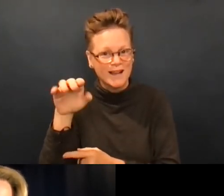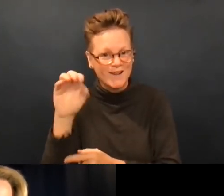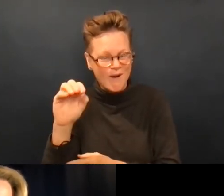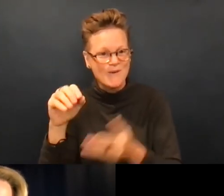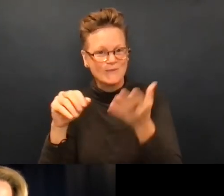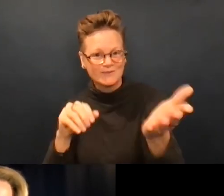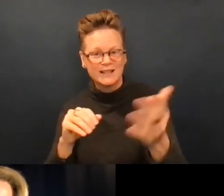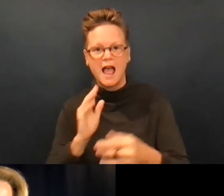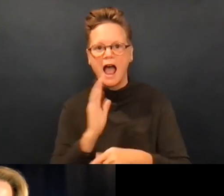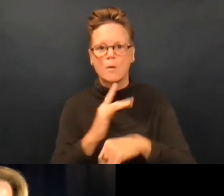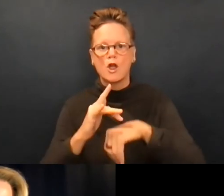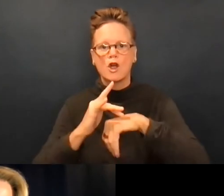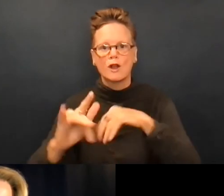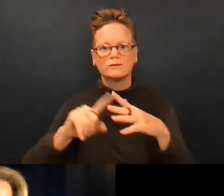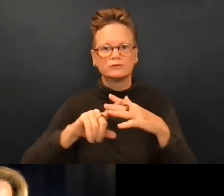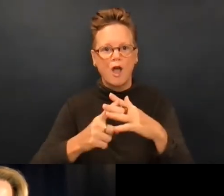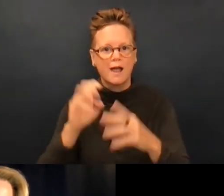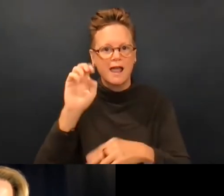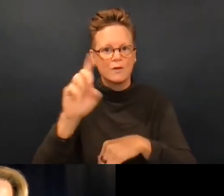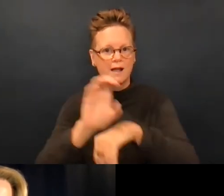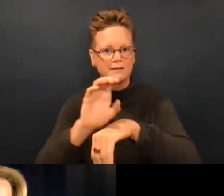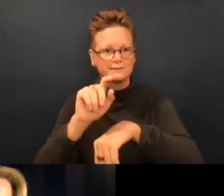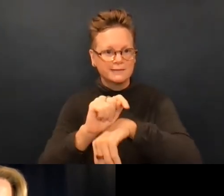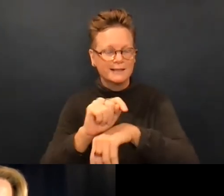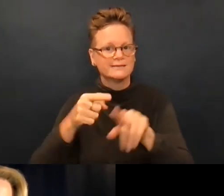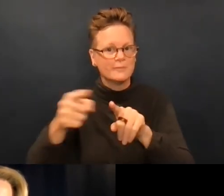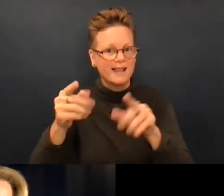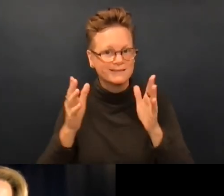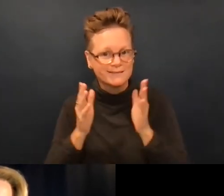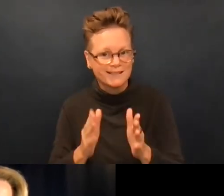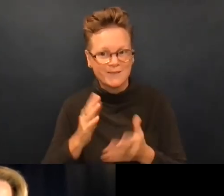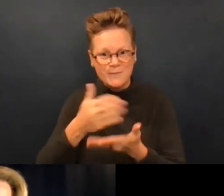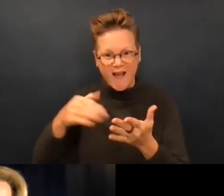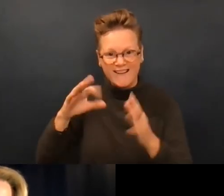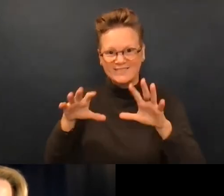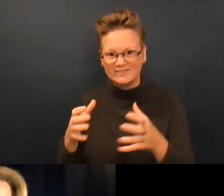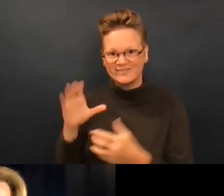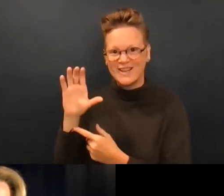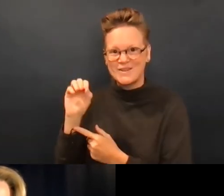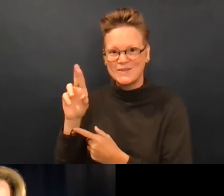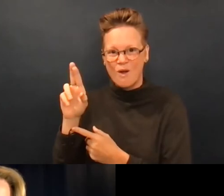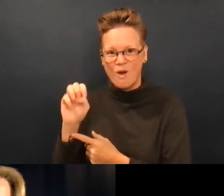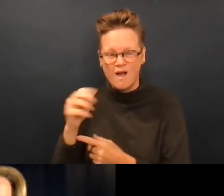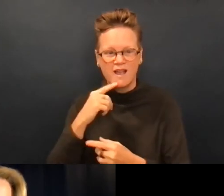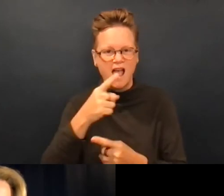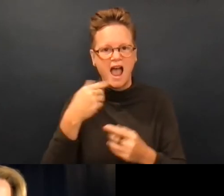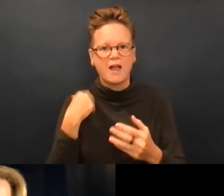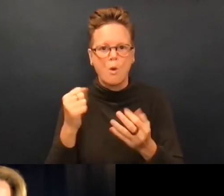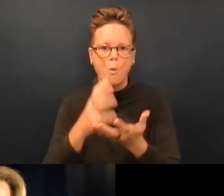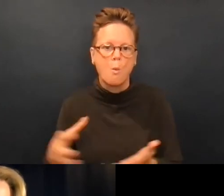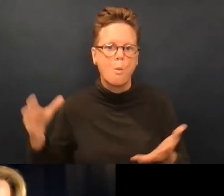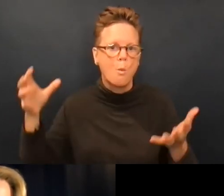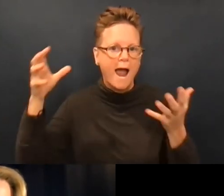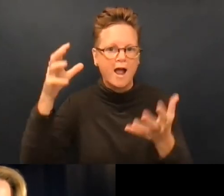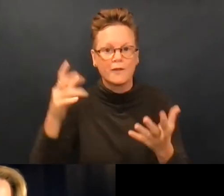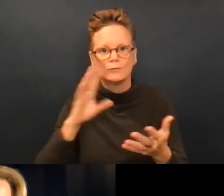Rems Mario. And she is our Early Start Education Consultant Specialist. And so she's part of this